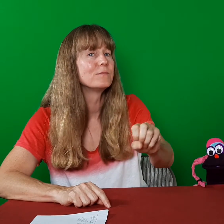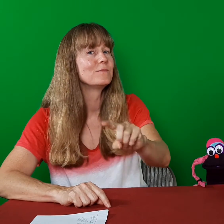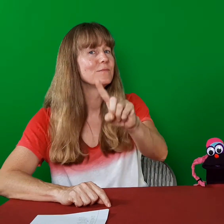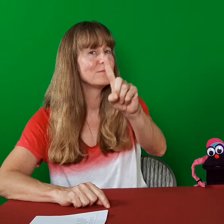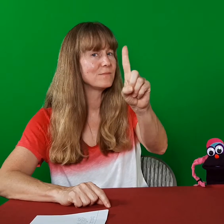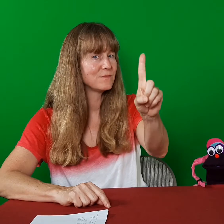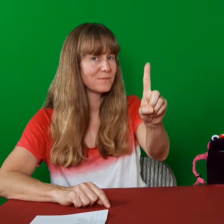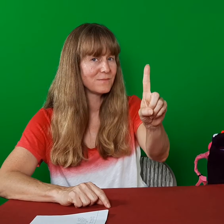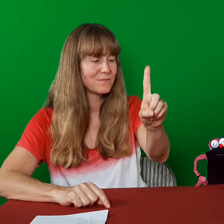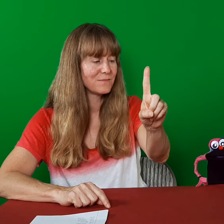Rock.